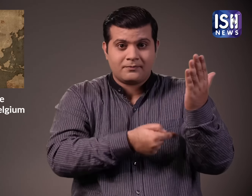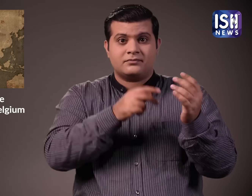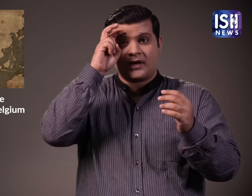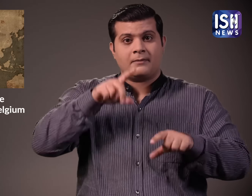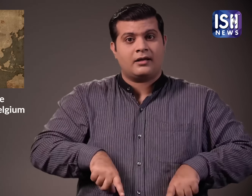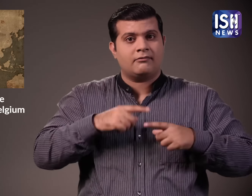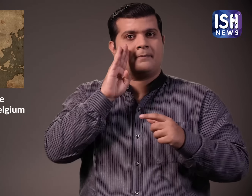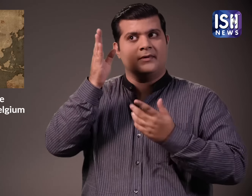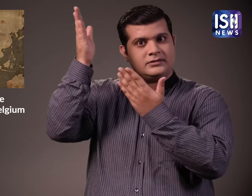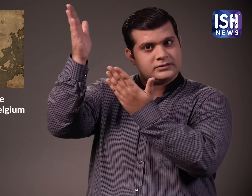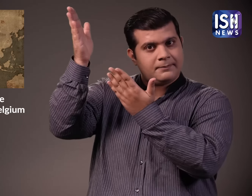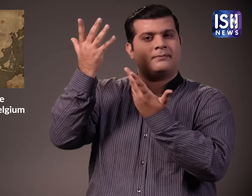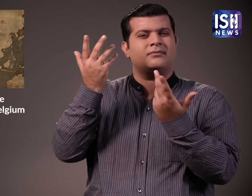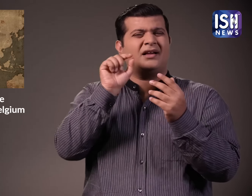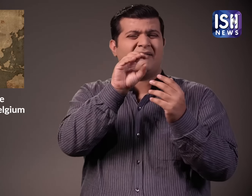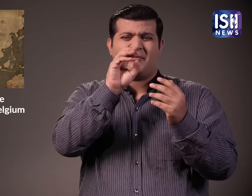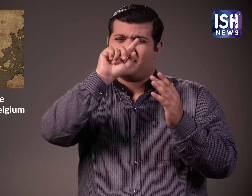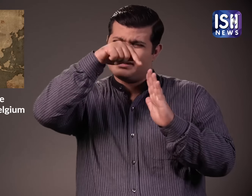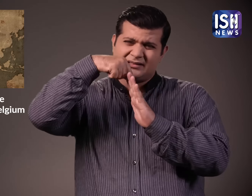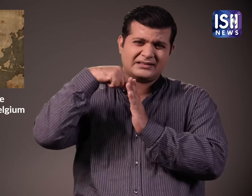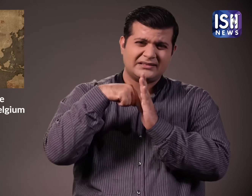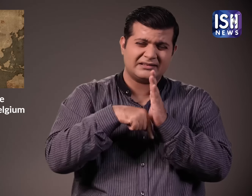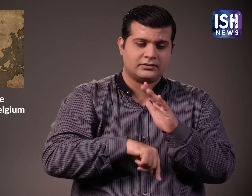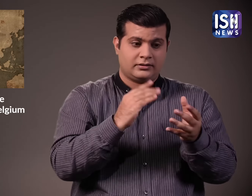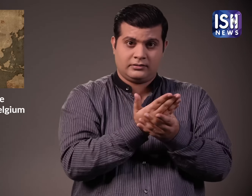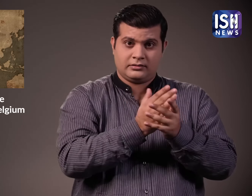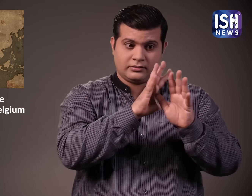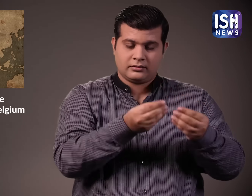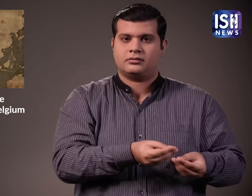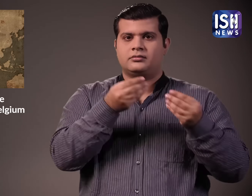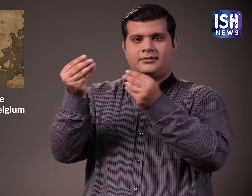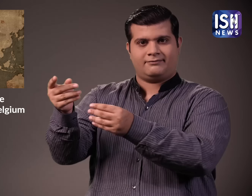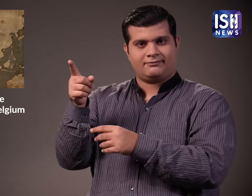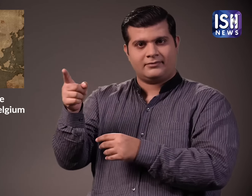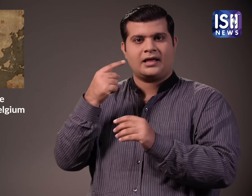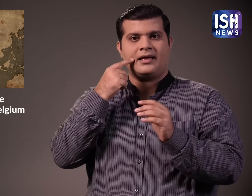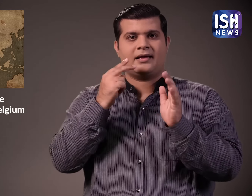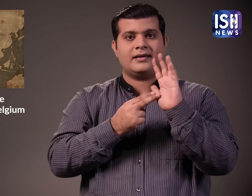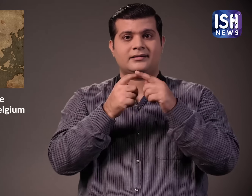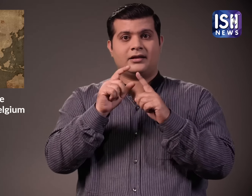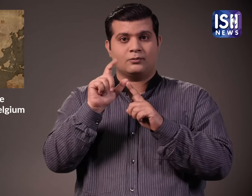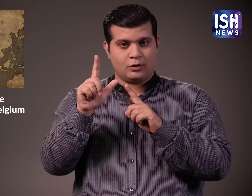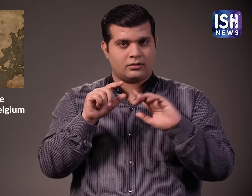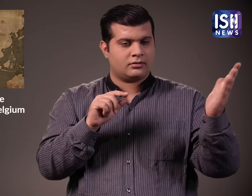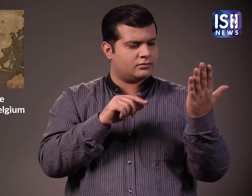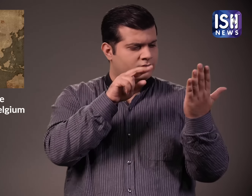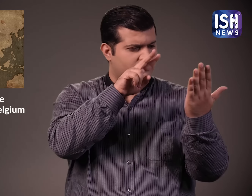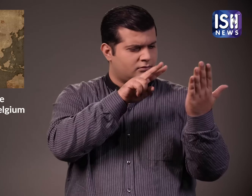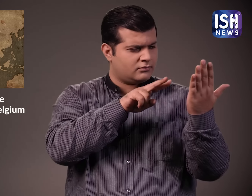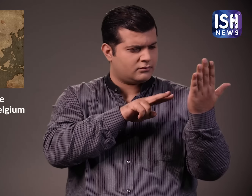information about Jagpal Preet who is living in Belgium. All the details need to be handed over to the Interpol. The